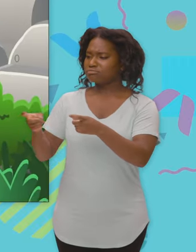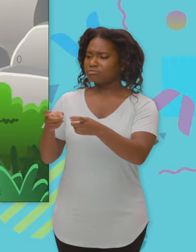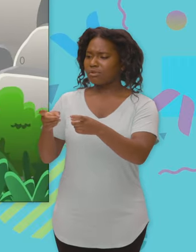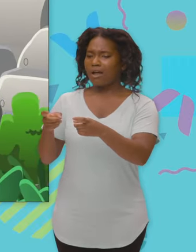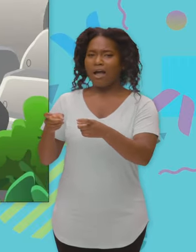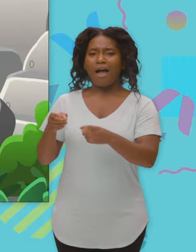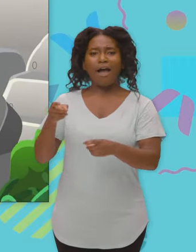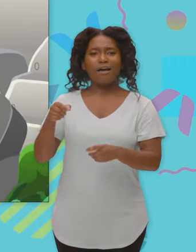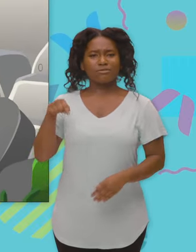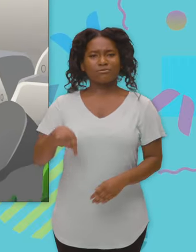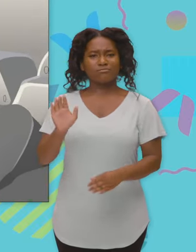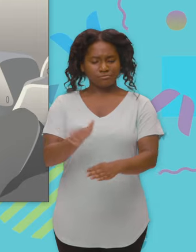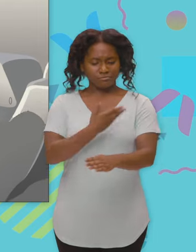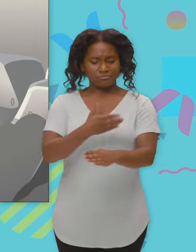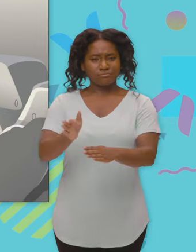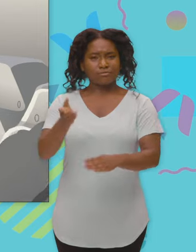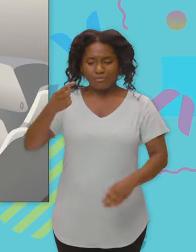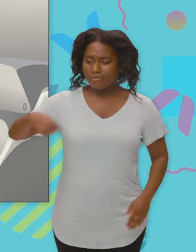this is a song for them.